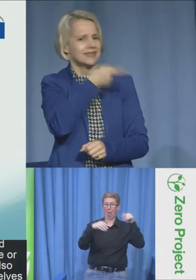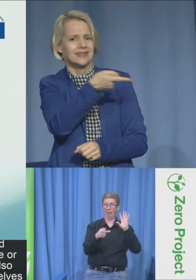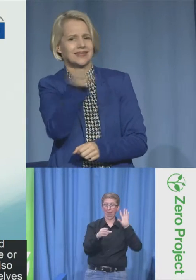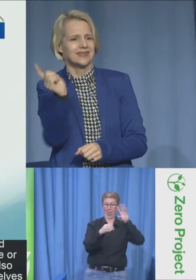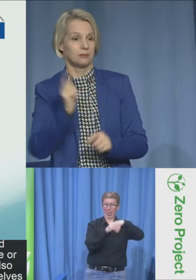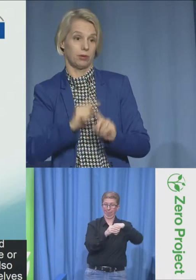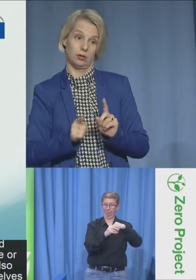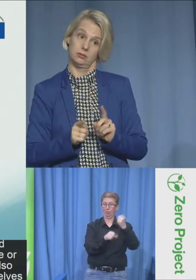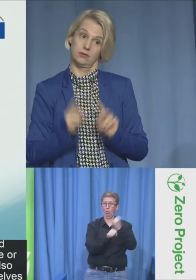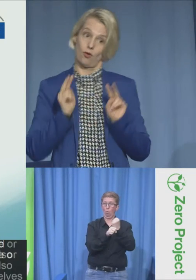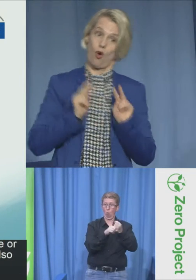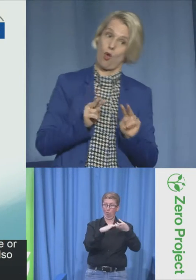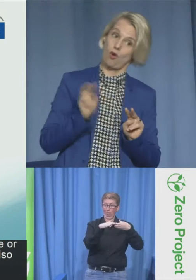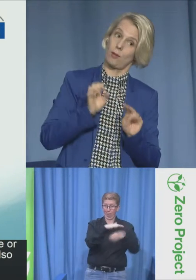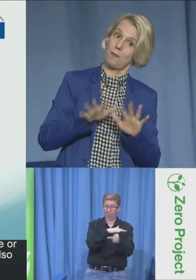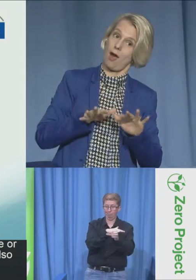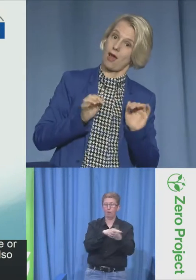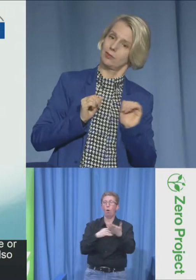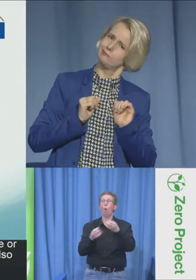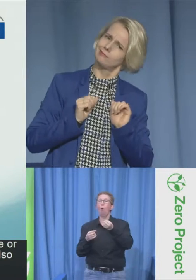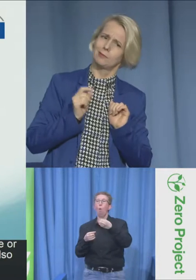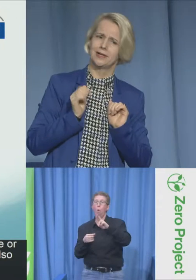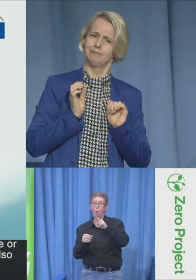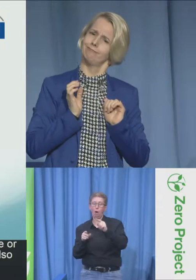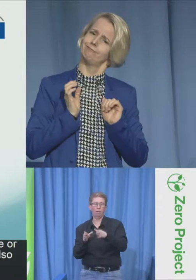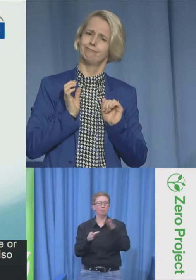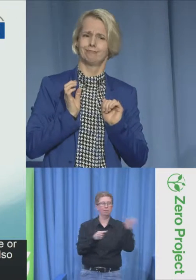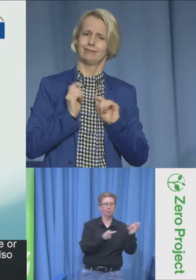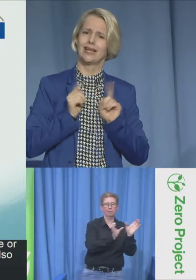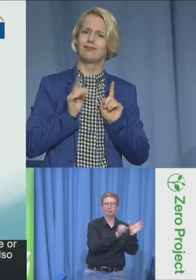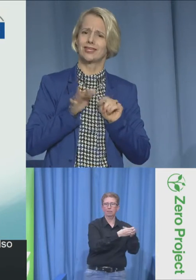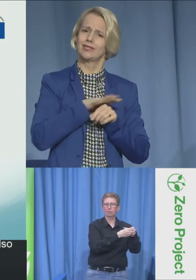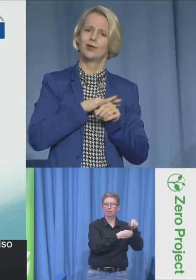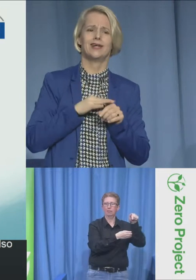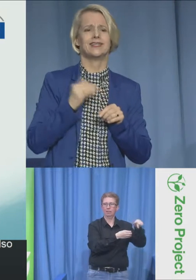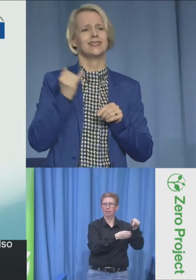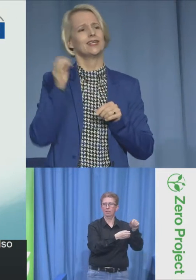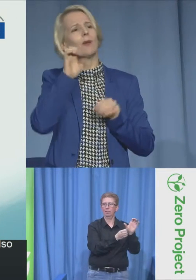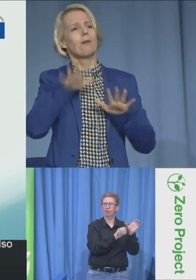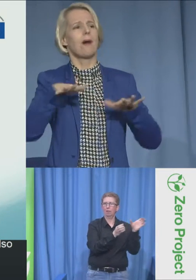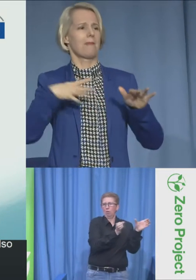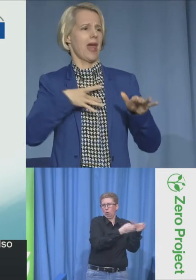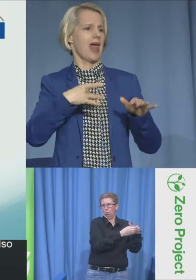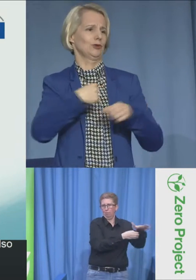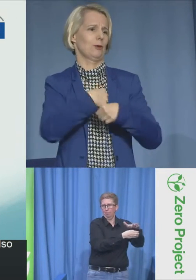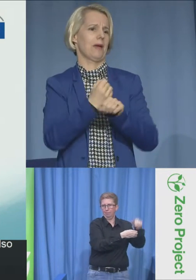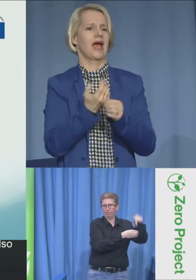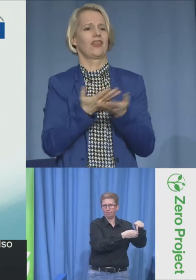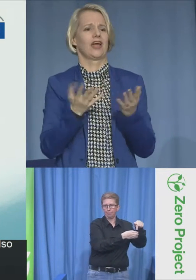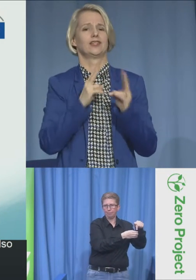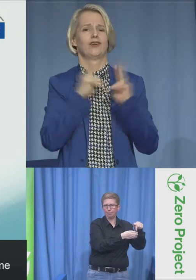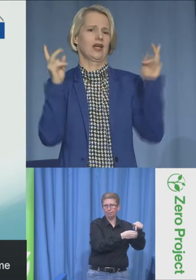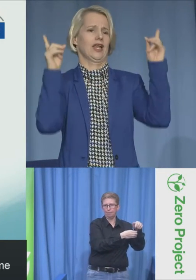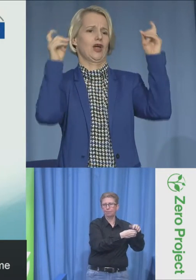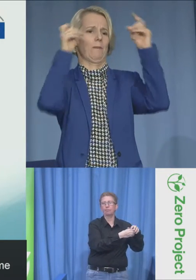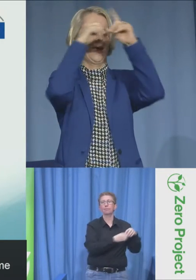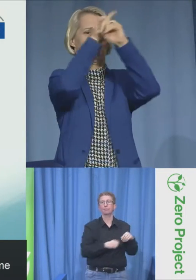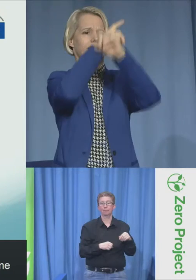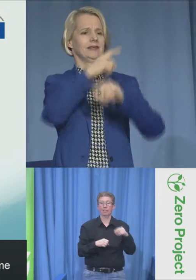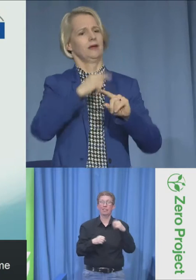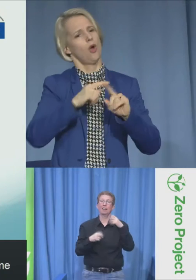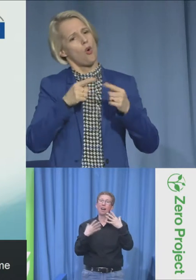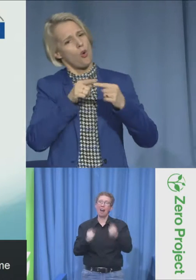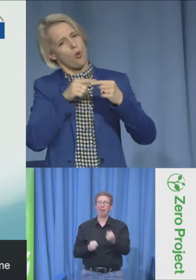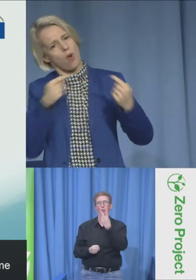accommodation because it's all happening basically in the same building. But, in fact, that's not the case. Each one of these situations